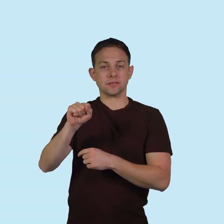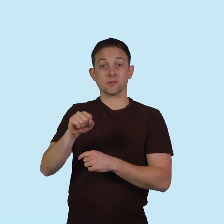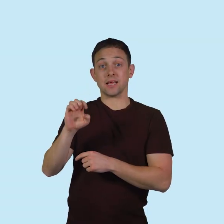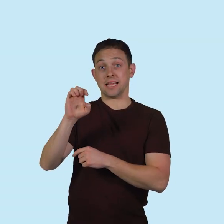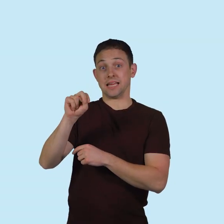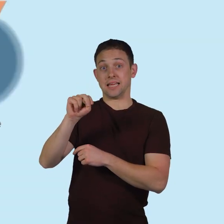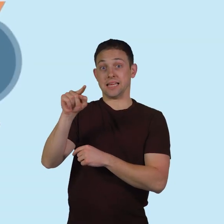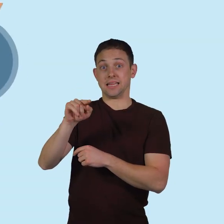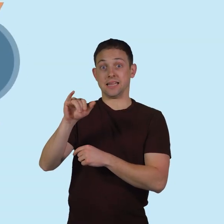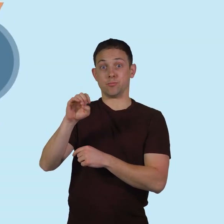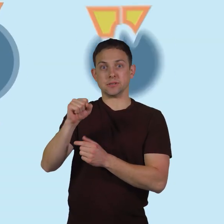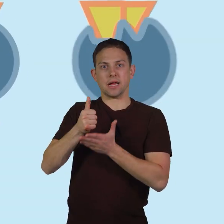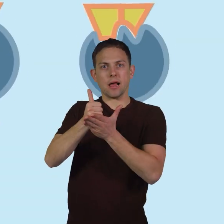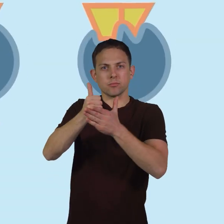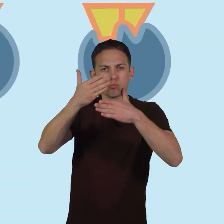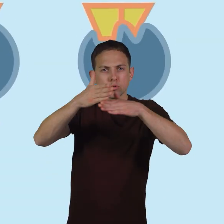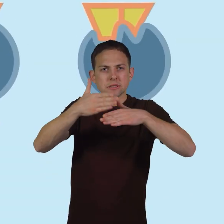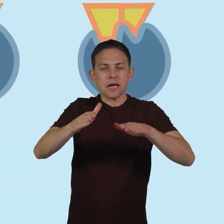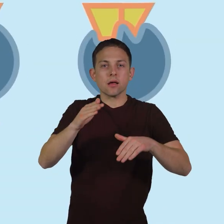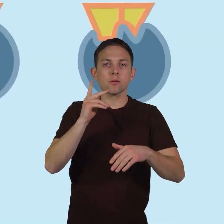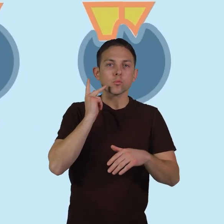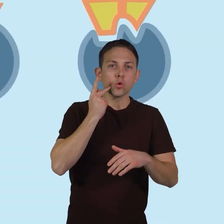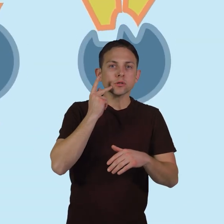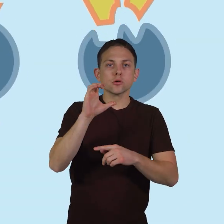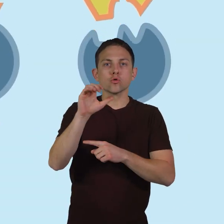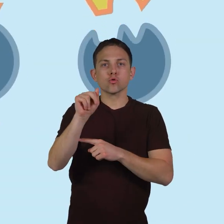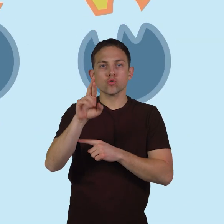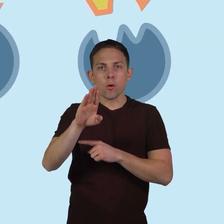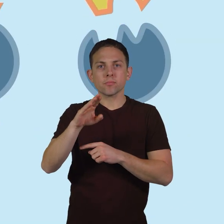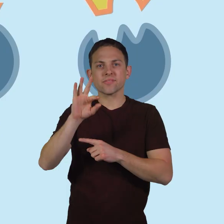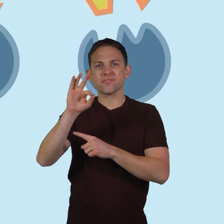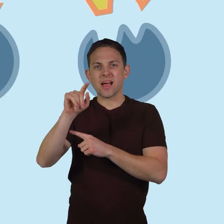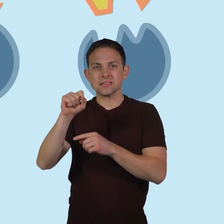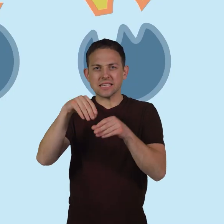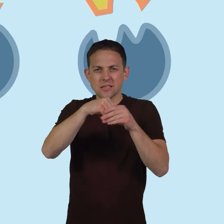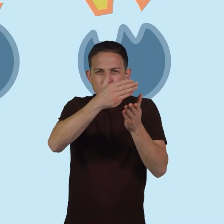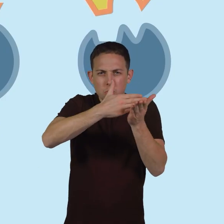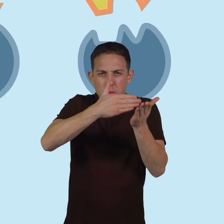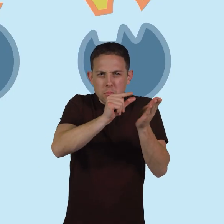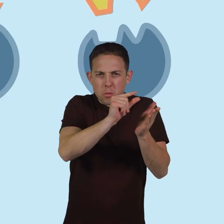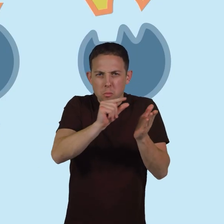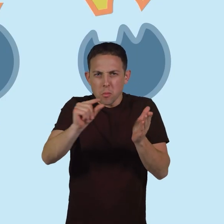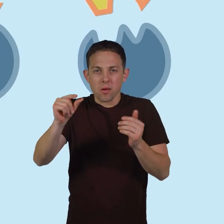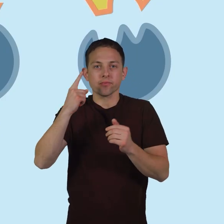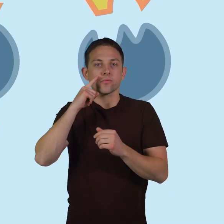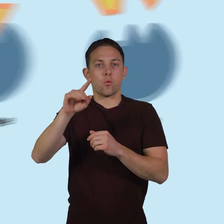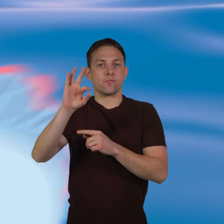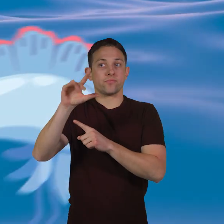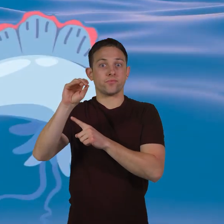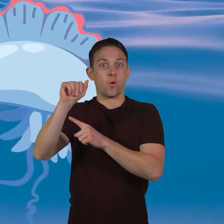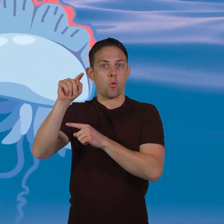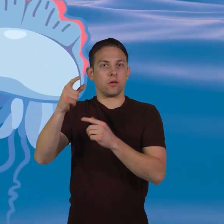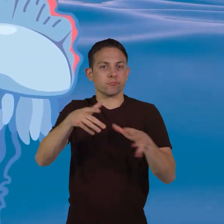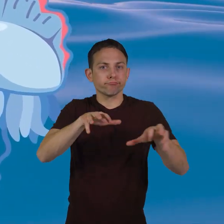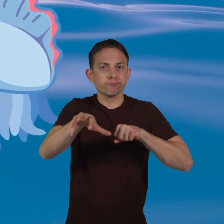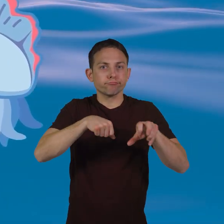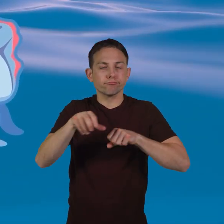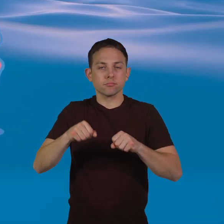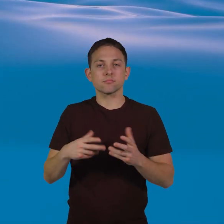help break down proteins, carbohydrates, and fats into smaller parts for the float to use. Other interesting